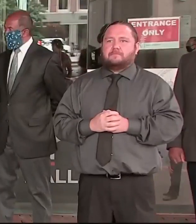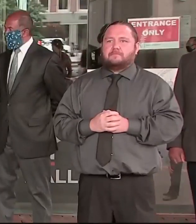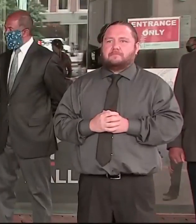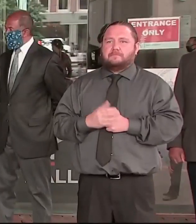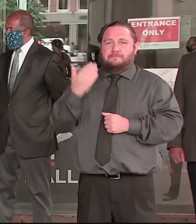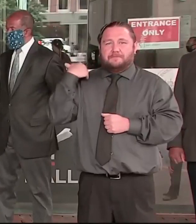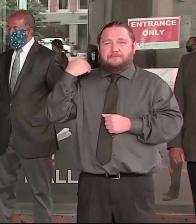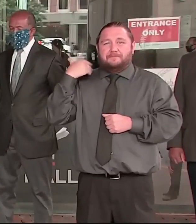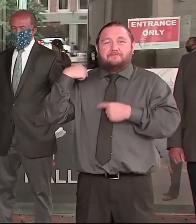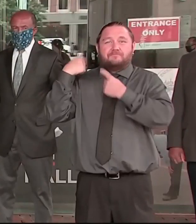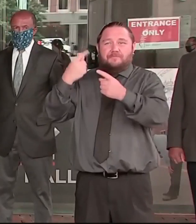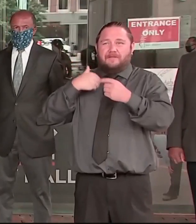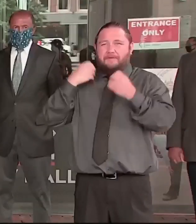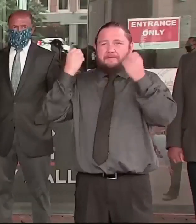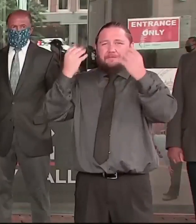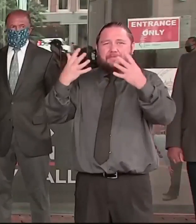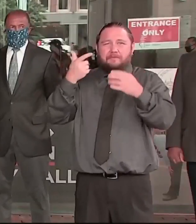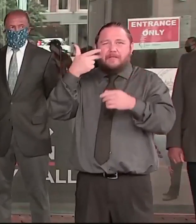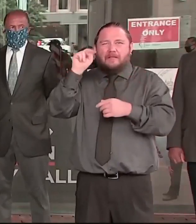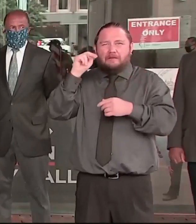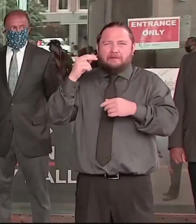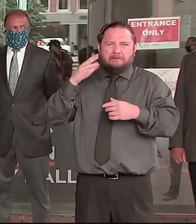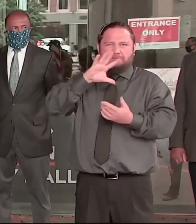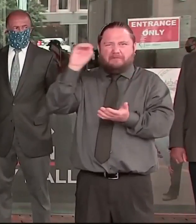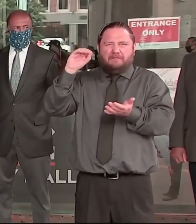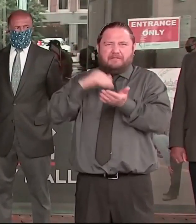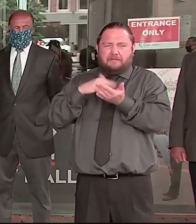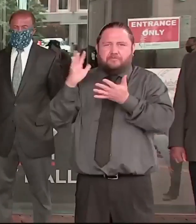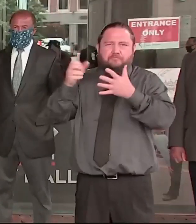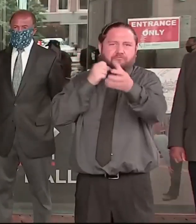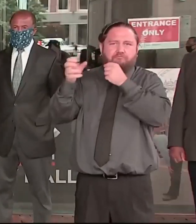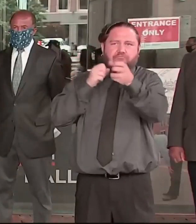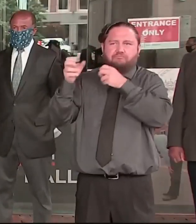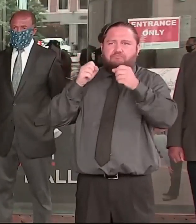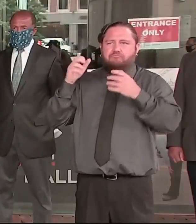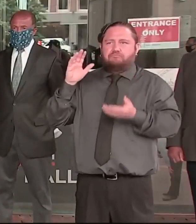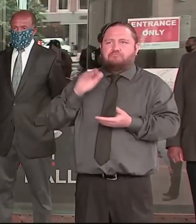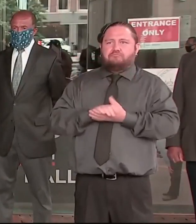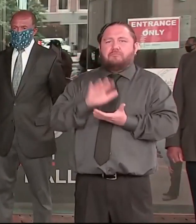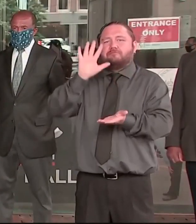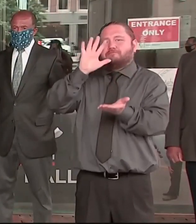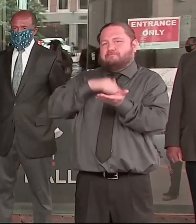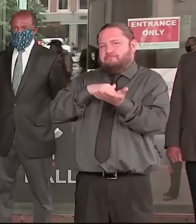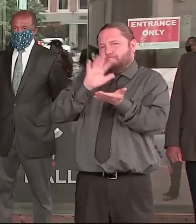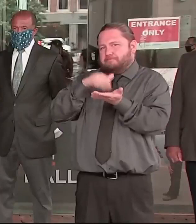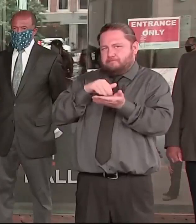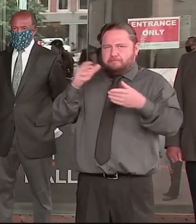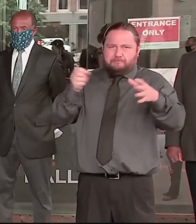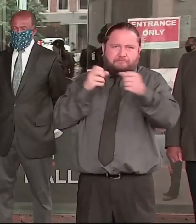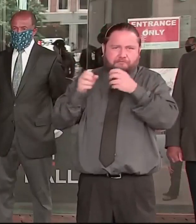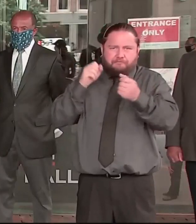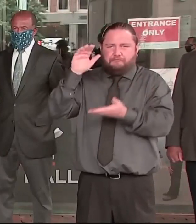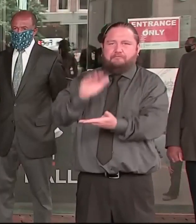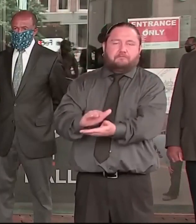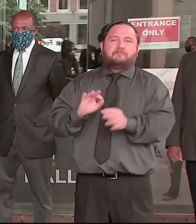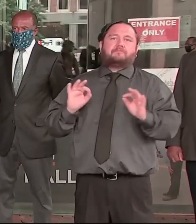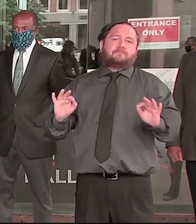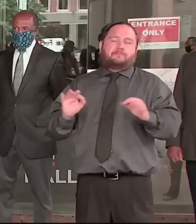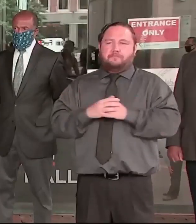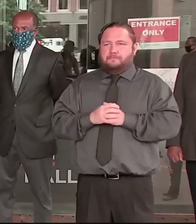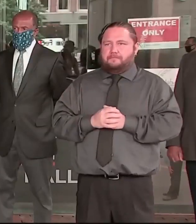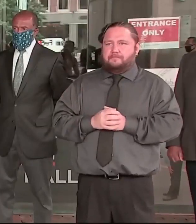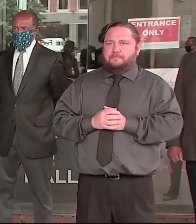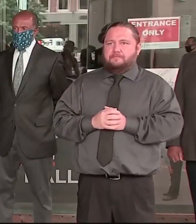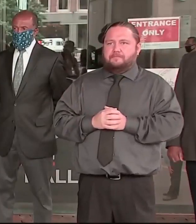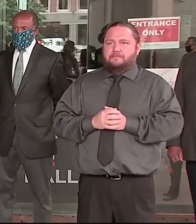They've made this progress over the last six years by lifting people up, not locking people up. That's what we're going to